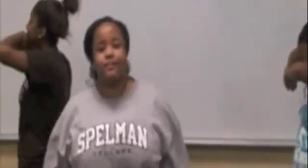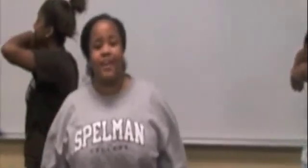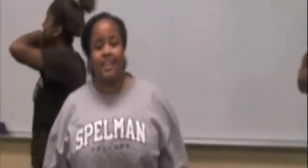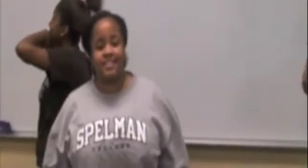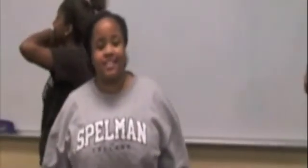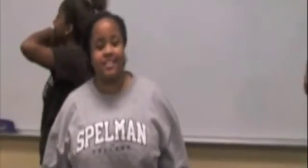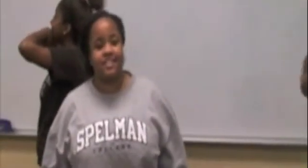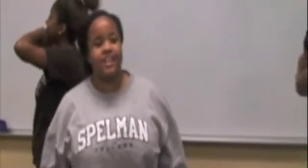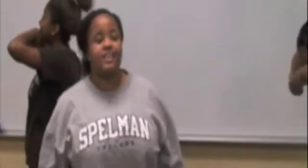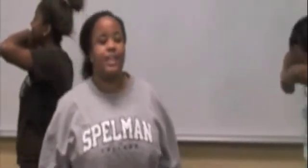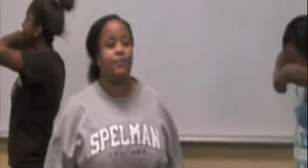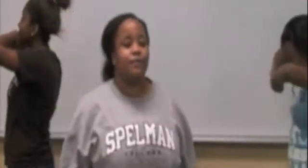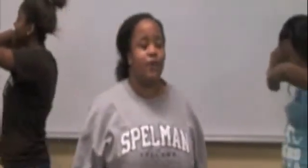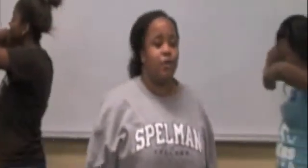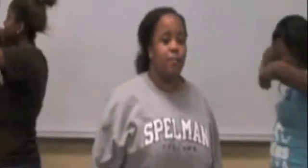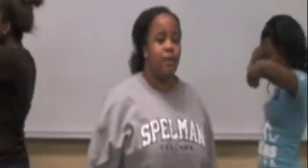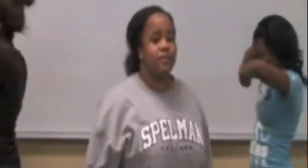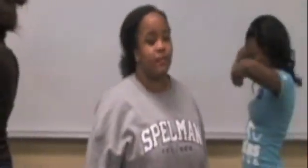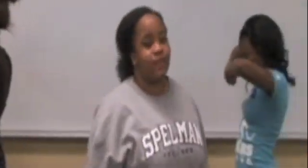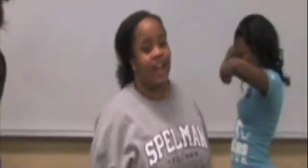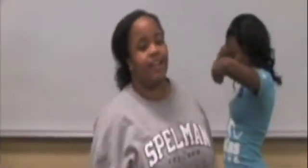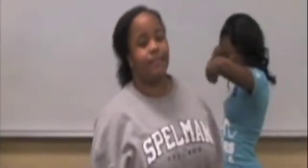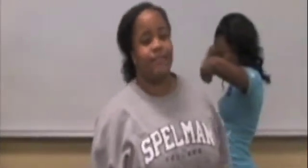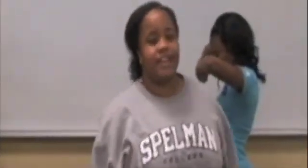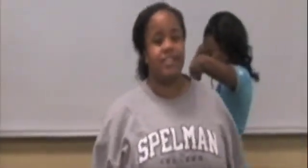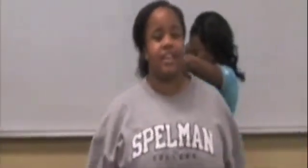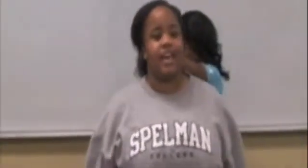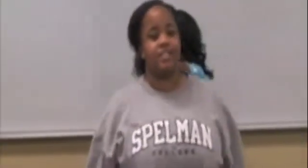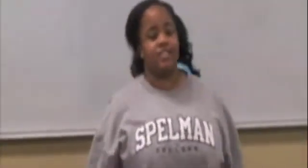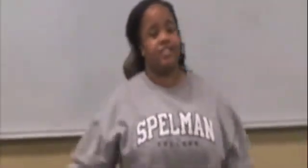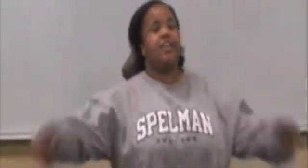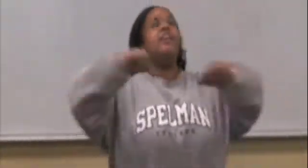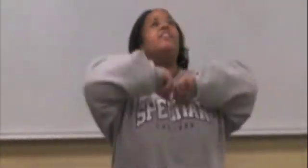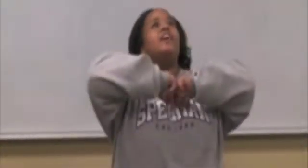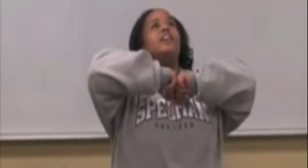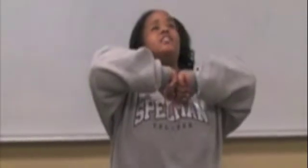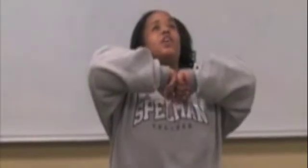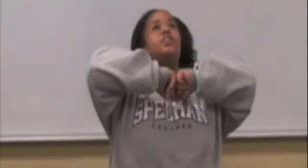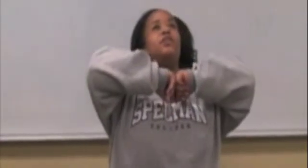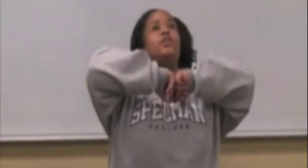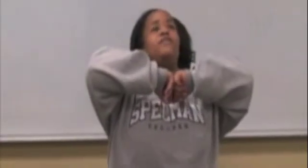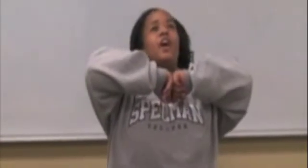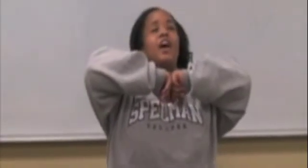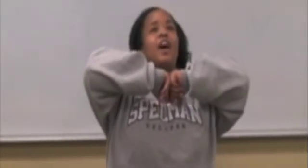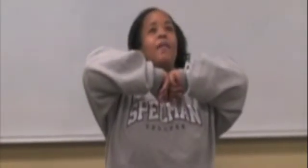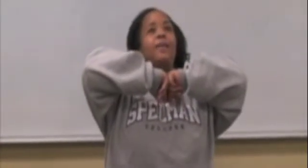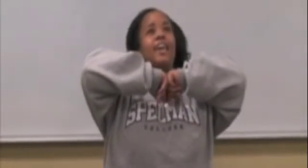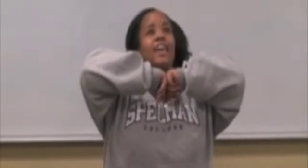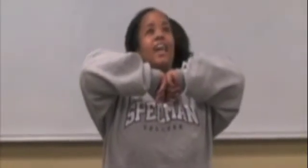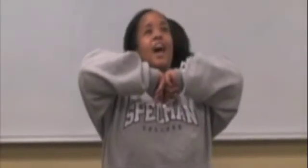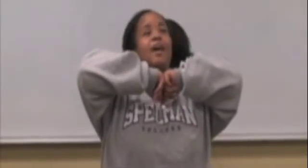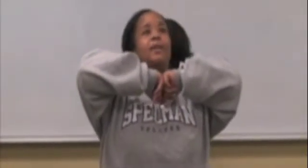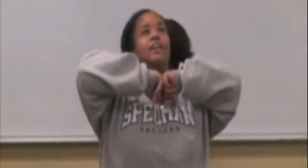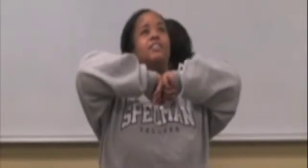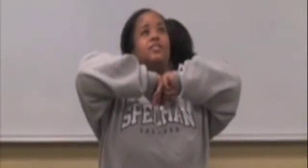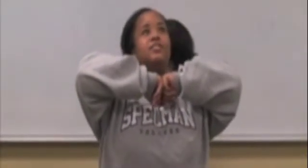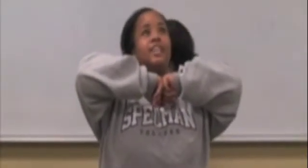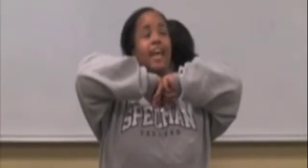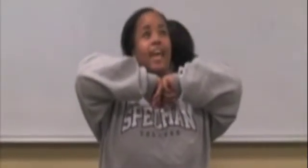to fight diseases, leaving it vulnerable to a variety of infections and cancers. There's no cure for me, I'm here to stay.